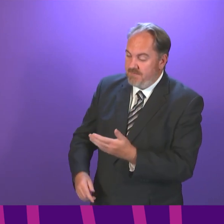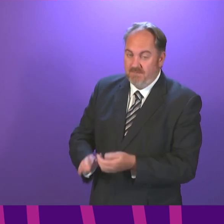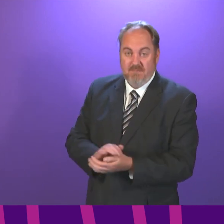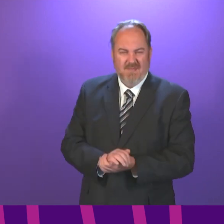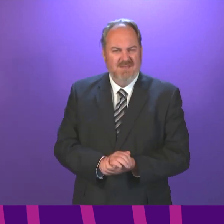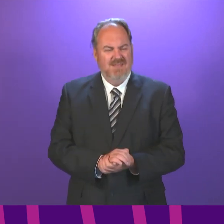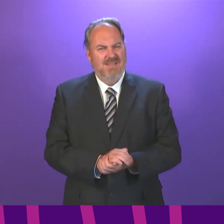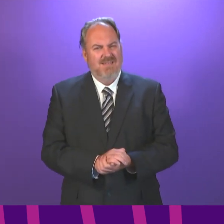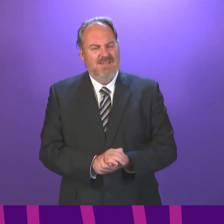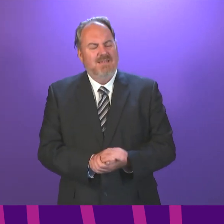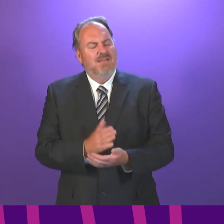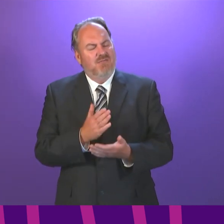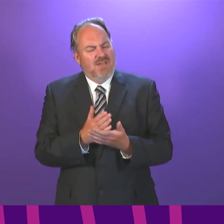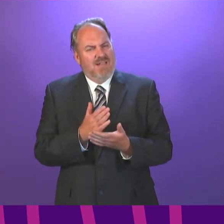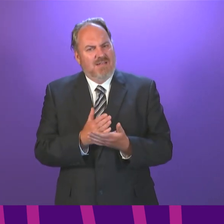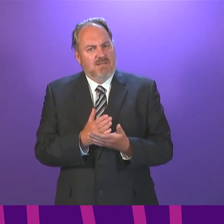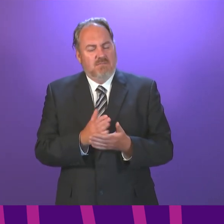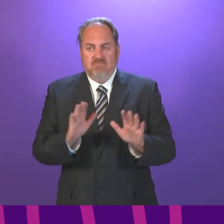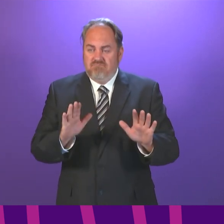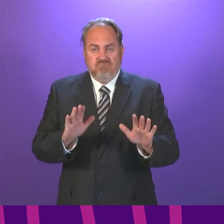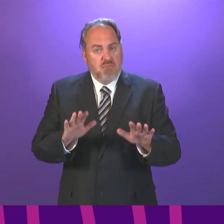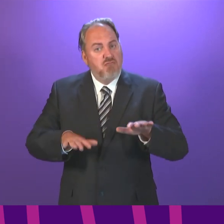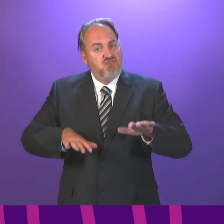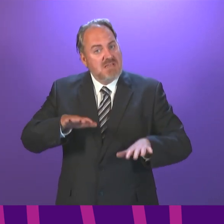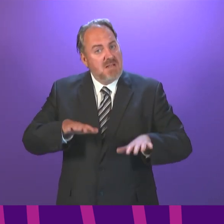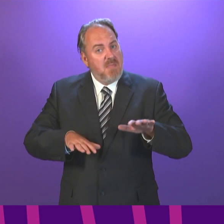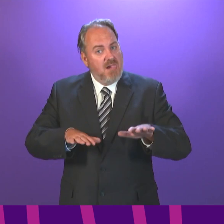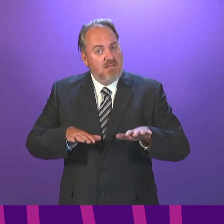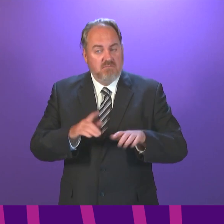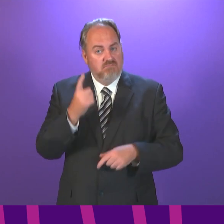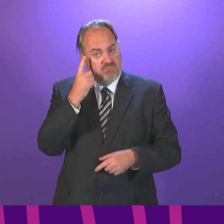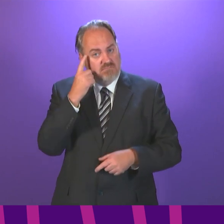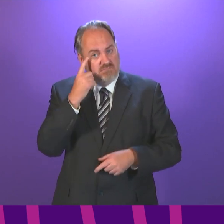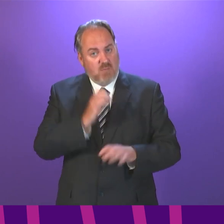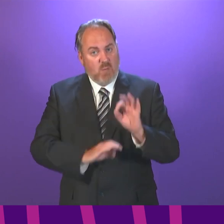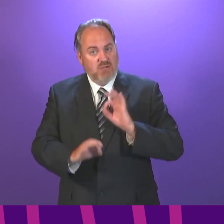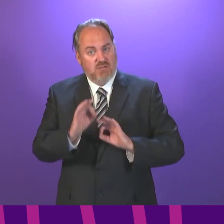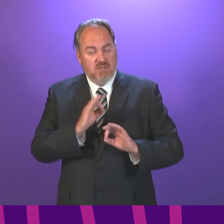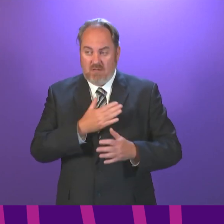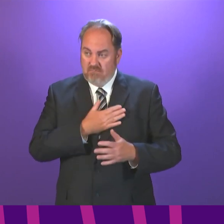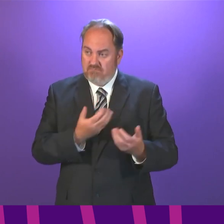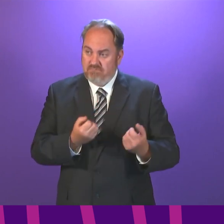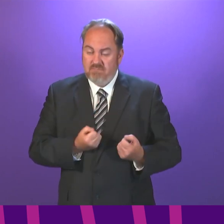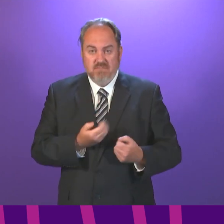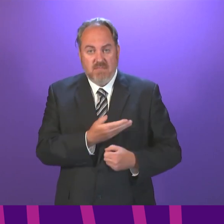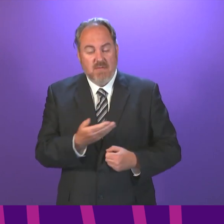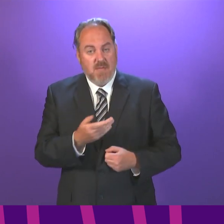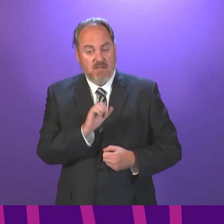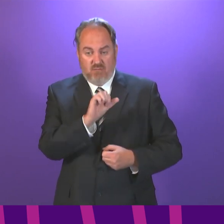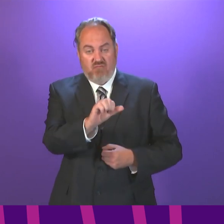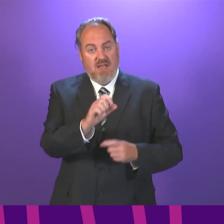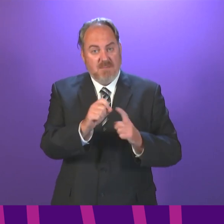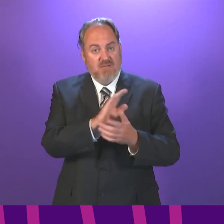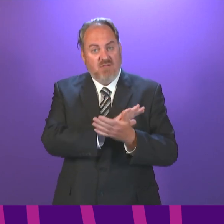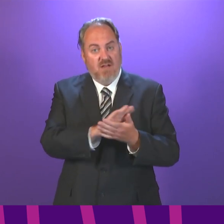I think these are perfectly reasonable questions and have a lot of sympathy with all of them. Firstly, Patrick Harvey is right to say that